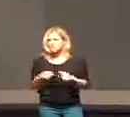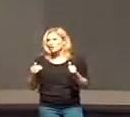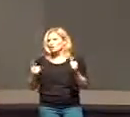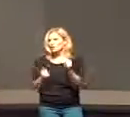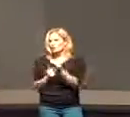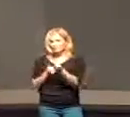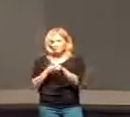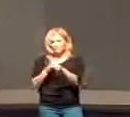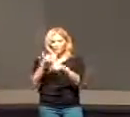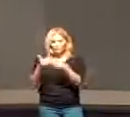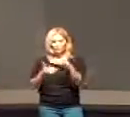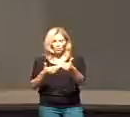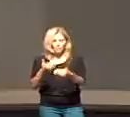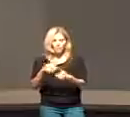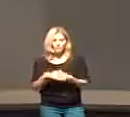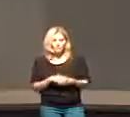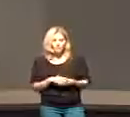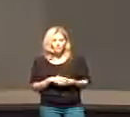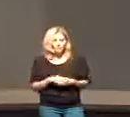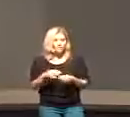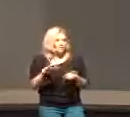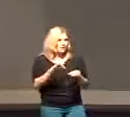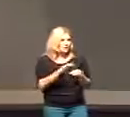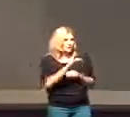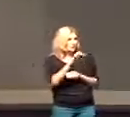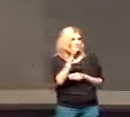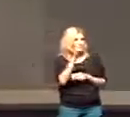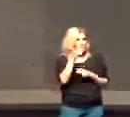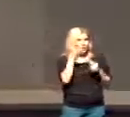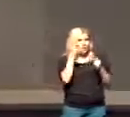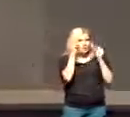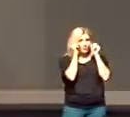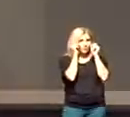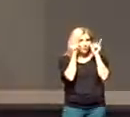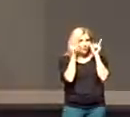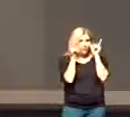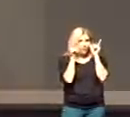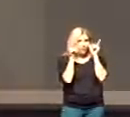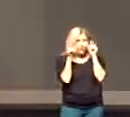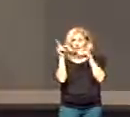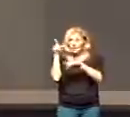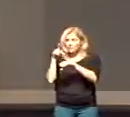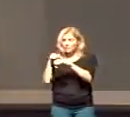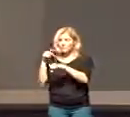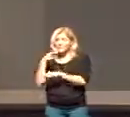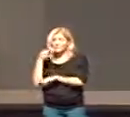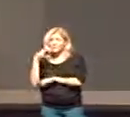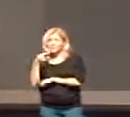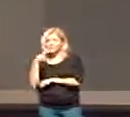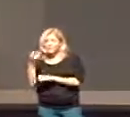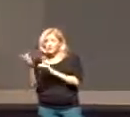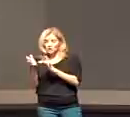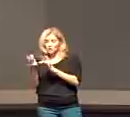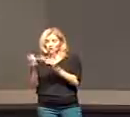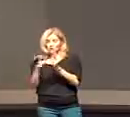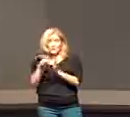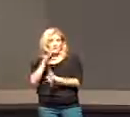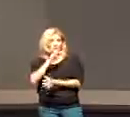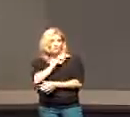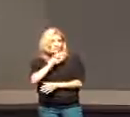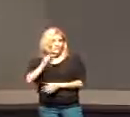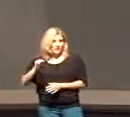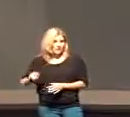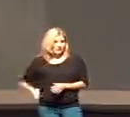progression here. The spiritual eyes are being opened. Peter makes a declaration that Jesus is